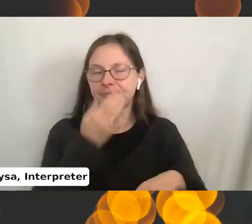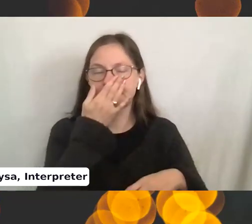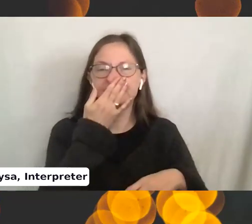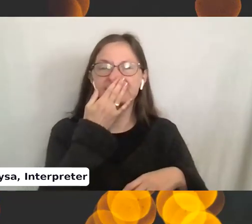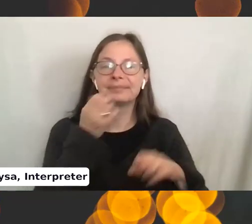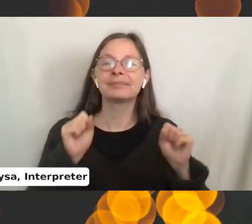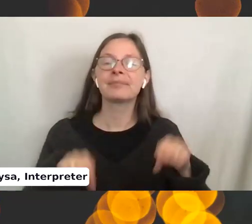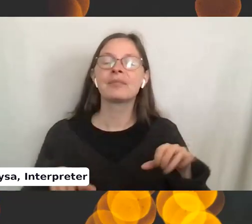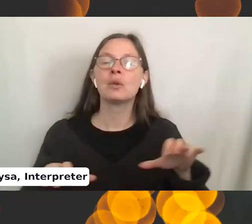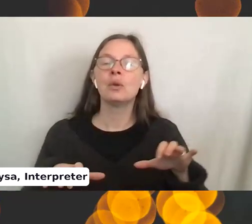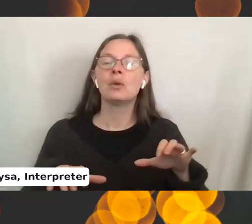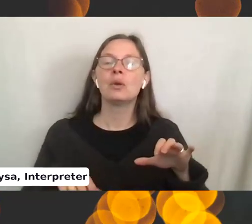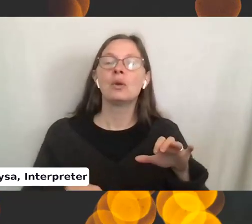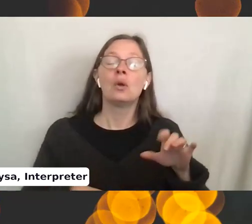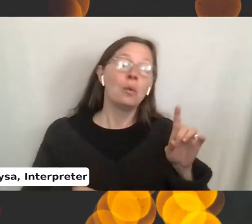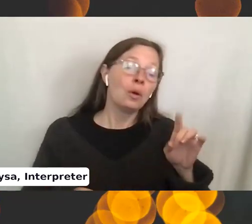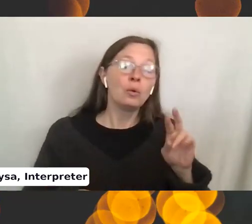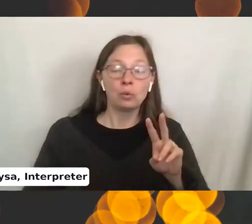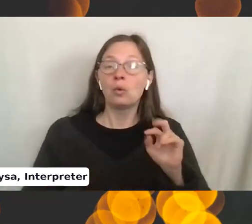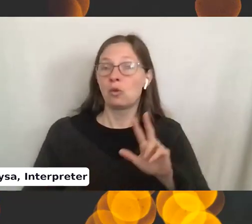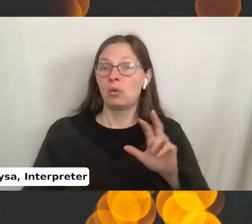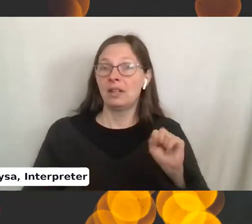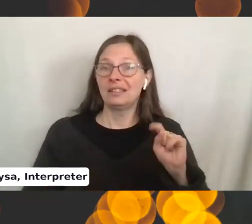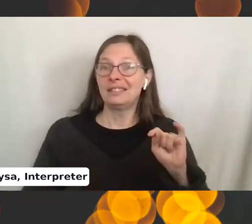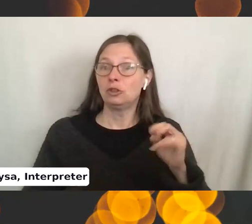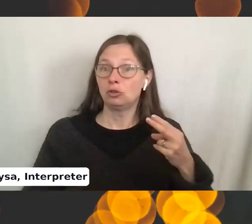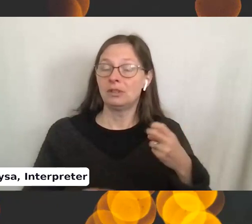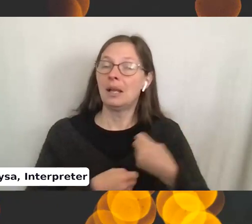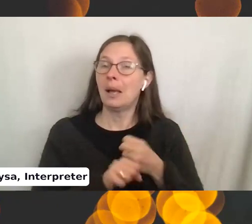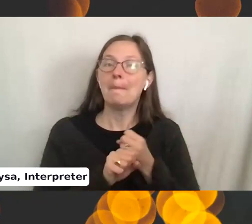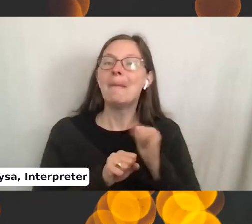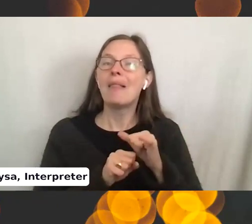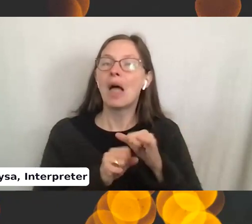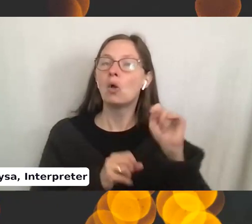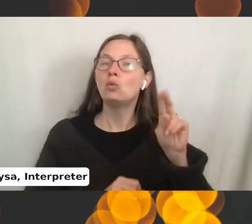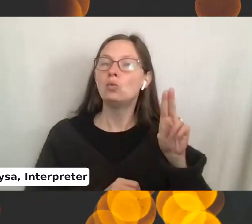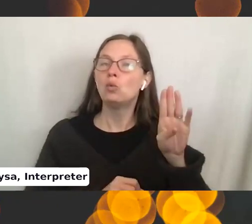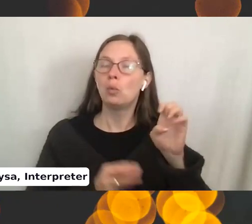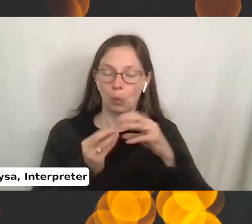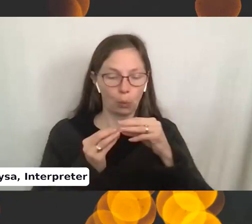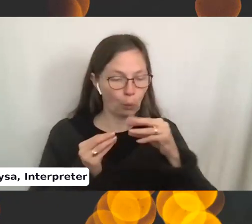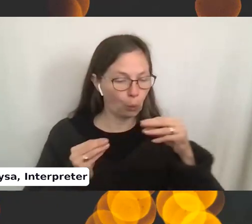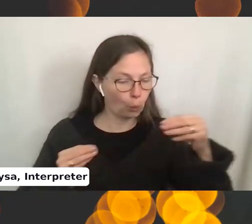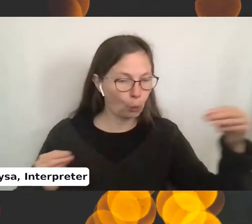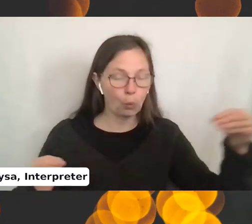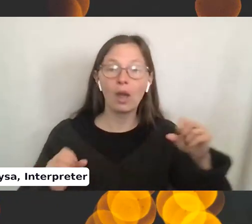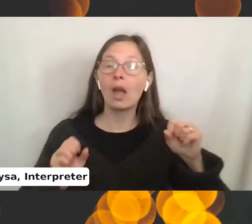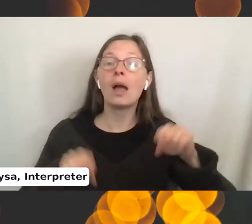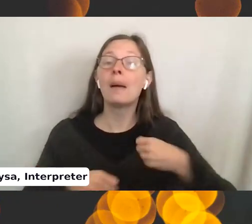one or two or even three stitches and makes like a big tube and you can use it for like in a sweatshirt.